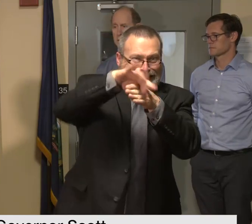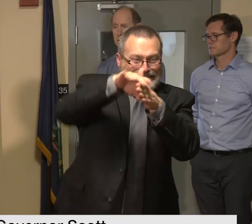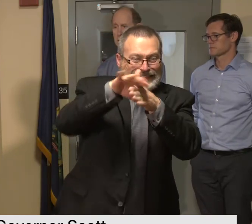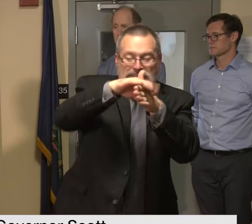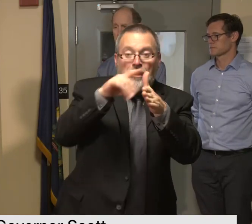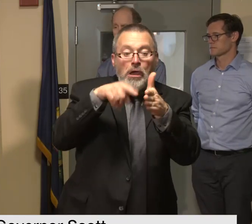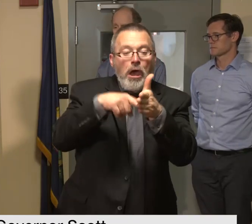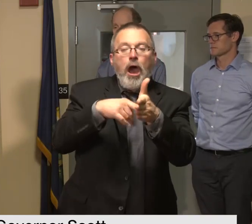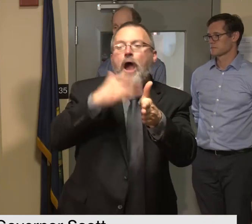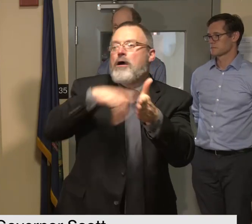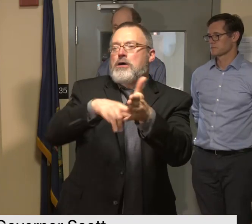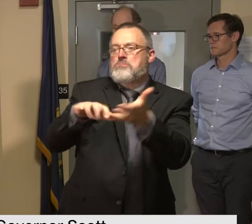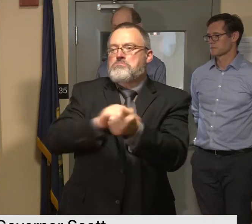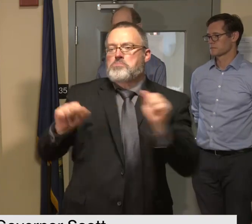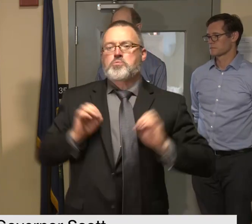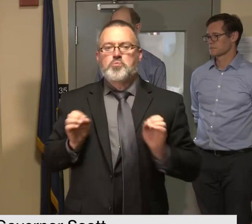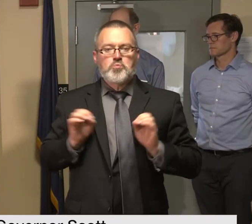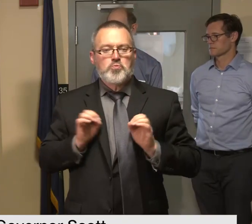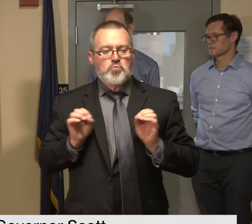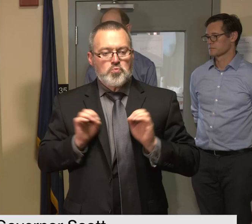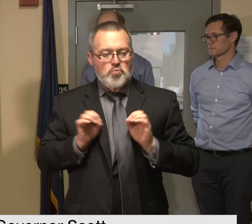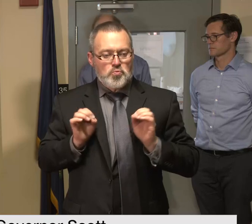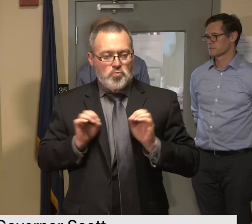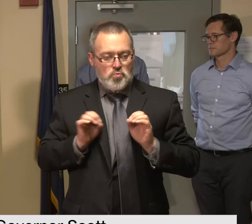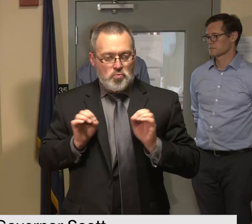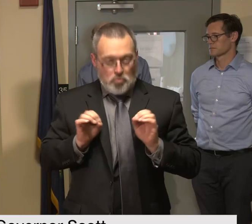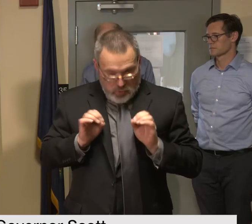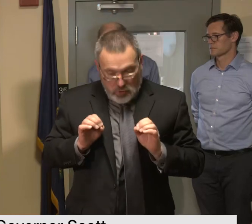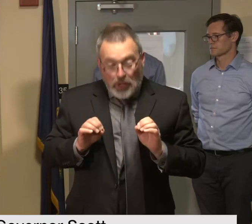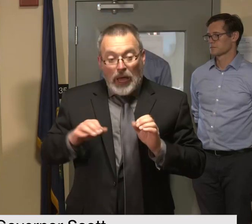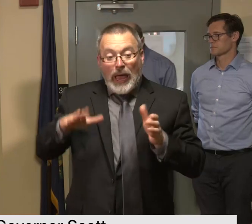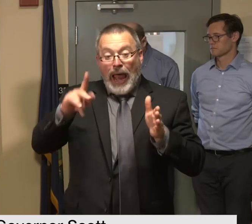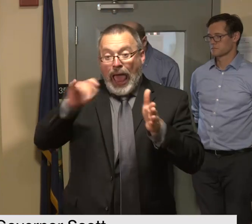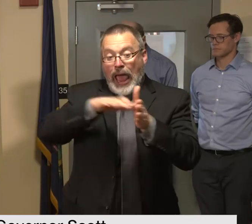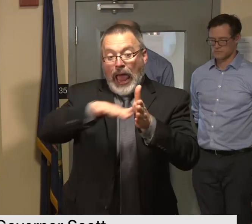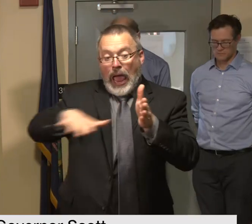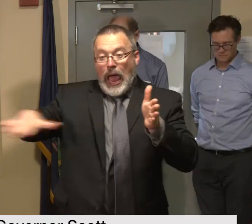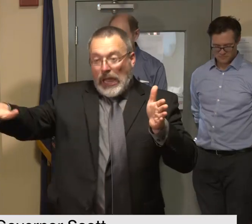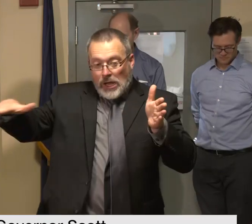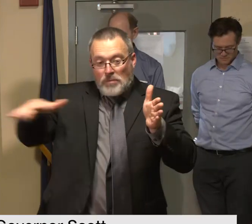not expect impacts to lake level or downstream roads and infrastructure